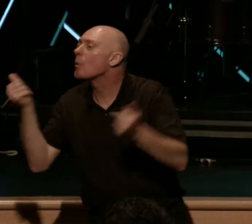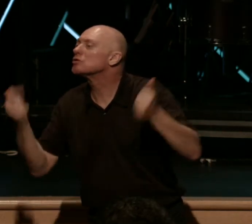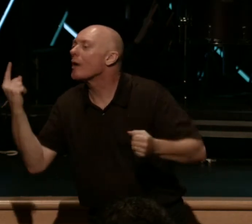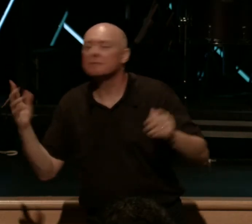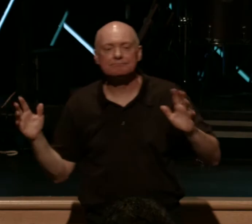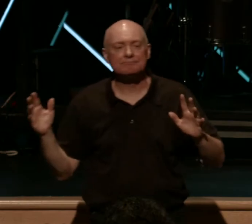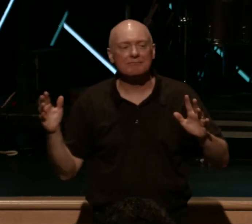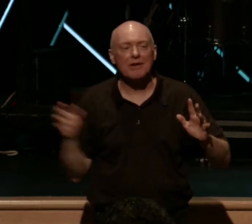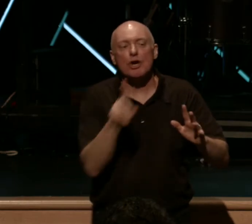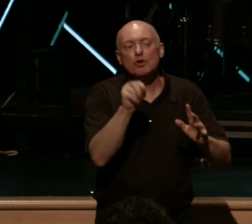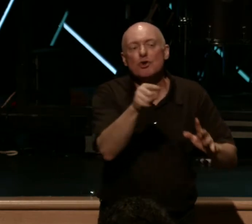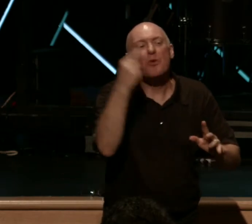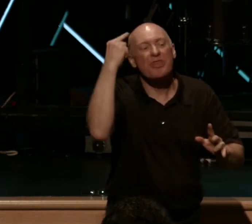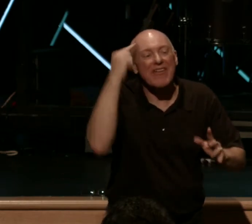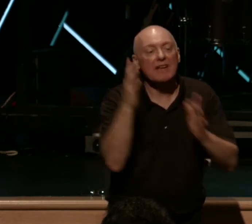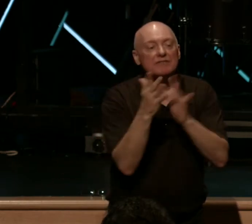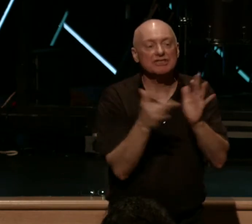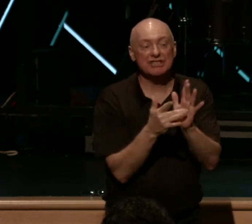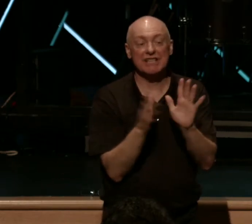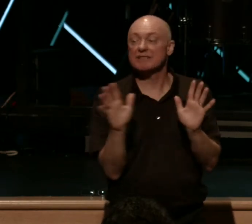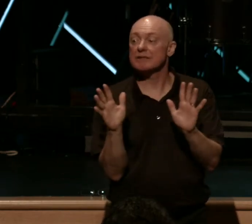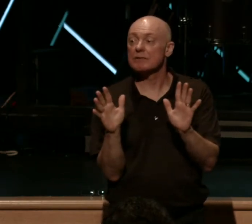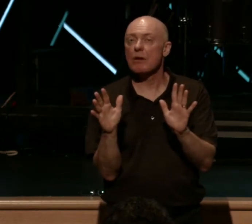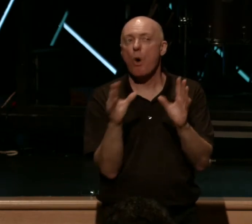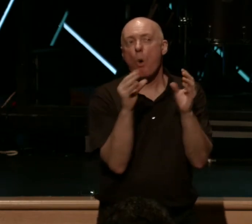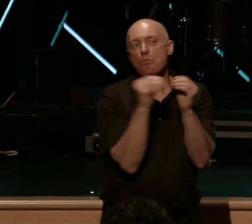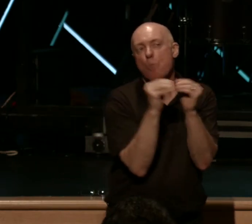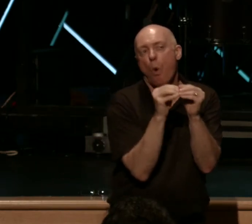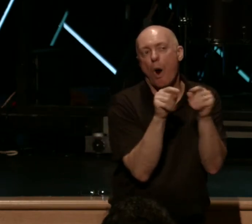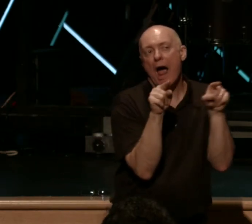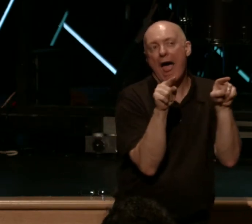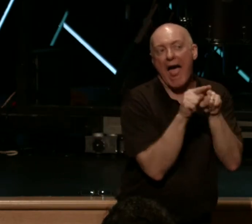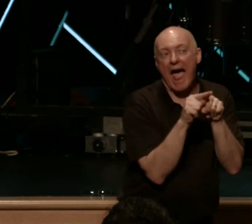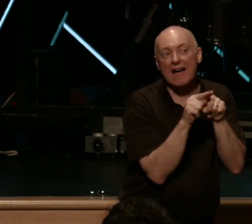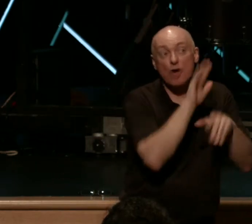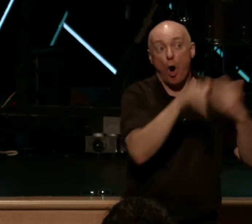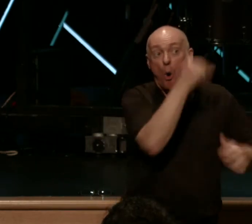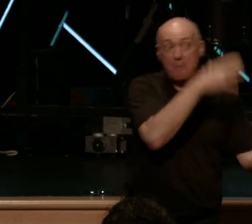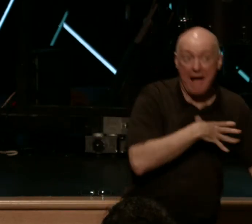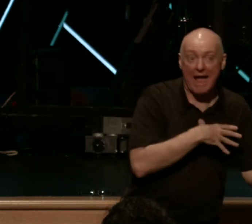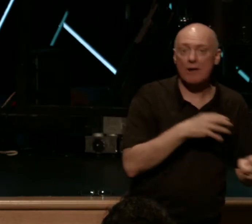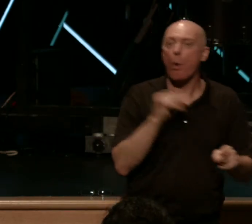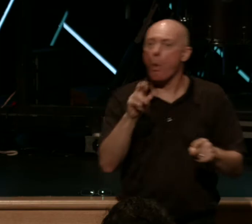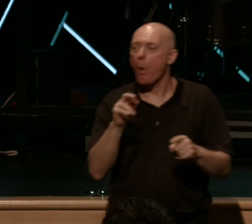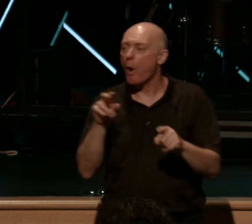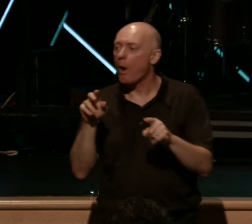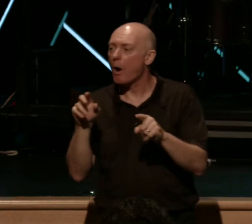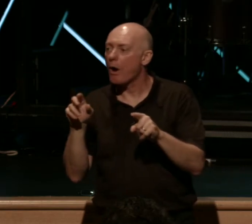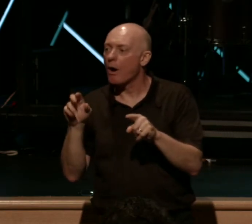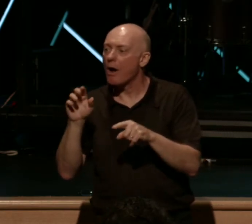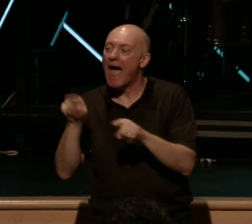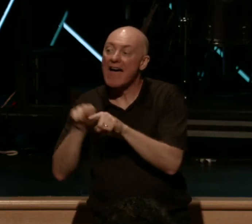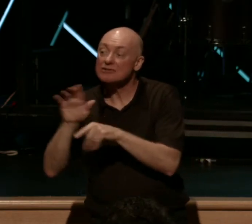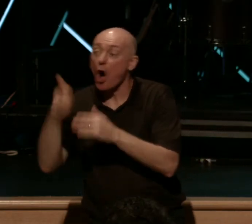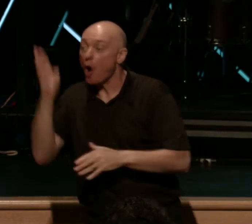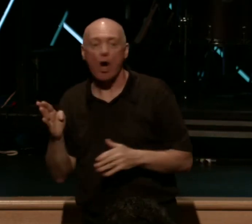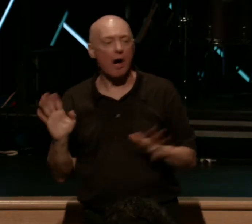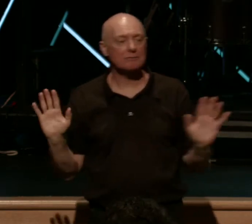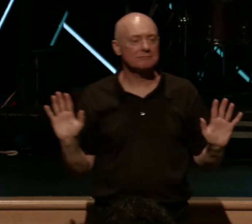do you view Jesus in the Gospels more as all man or all God? Don't answer it live, just